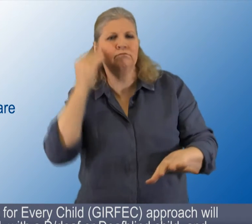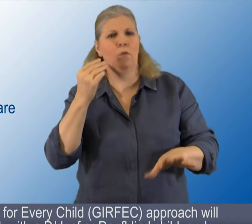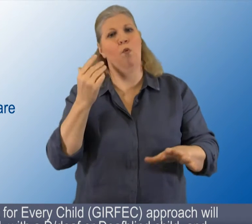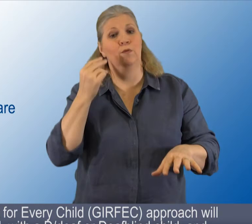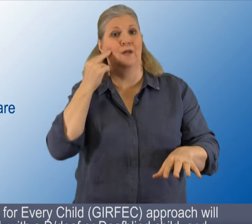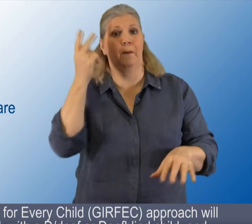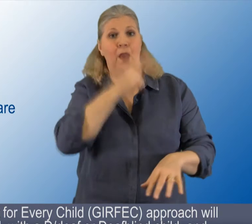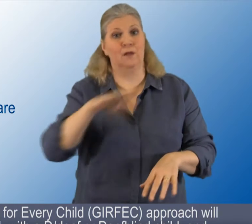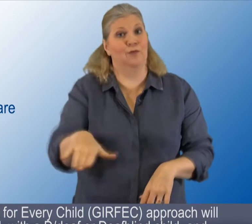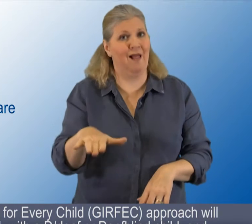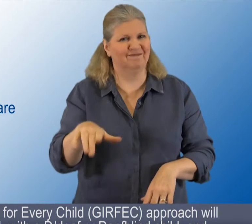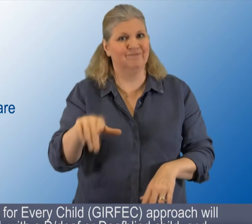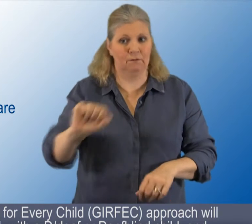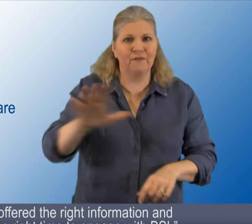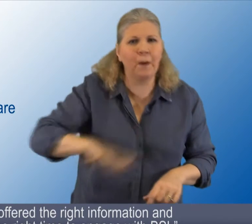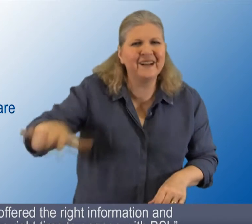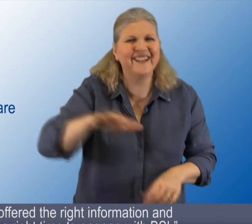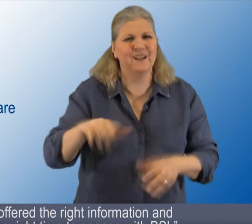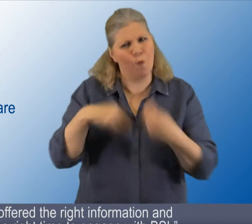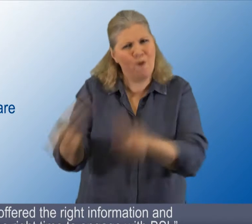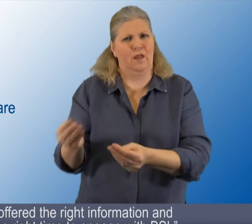information and support at the right time to engage with BSL